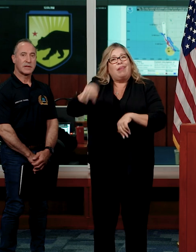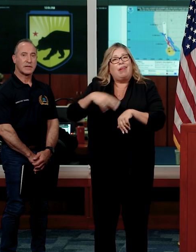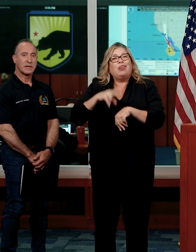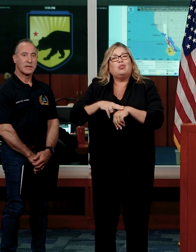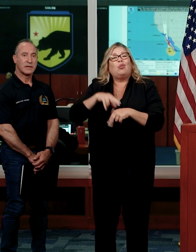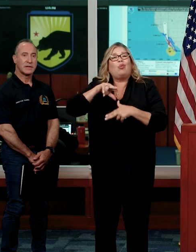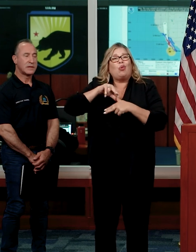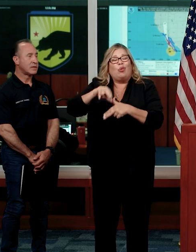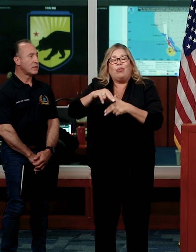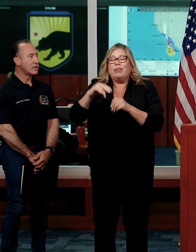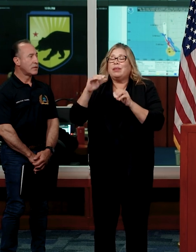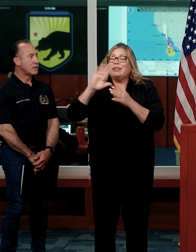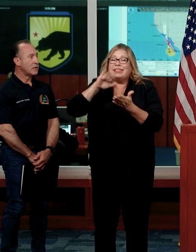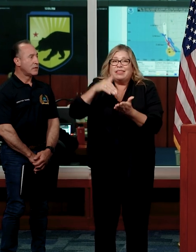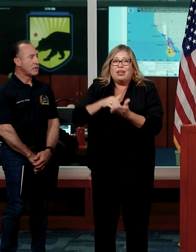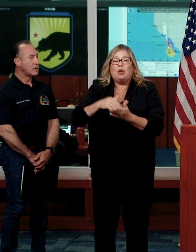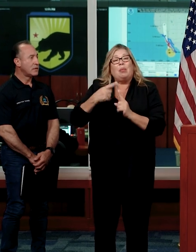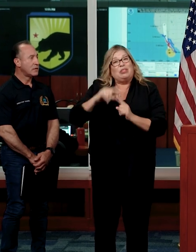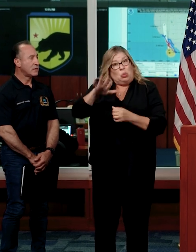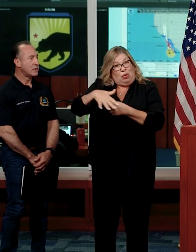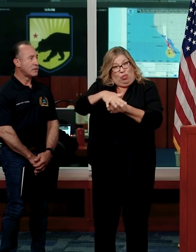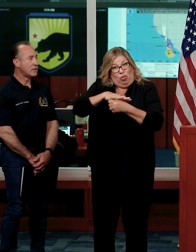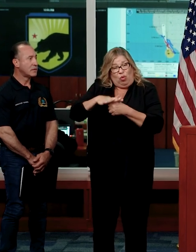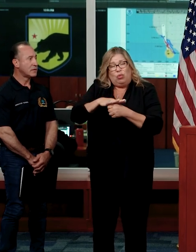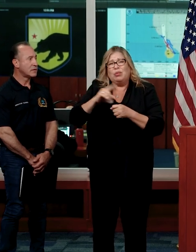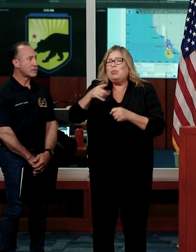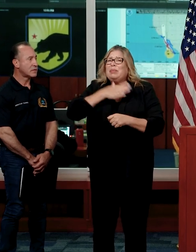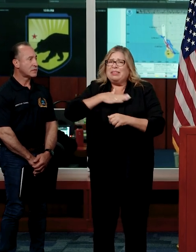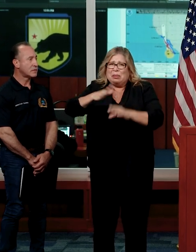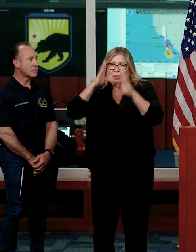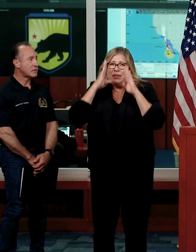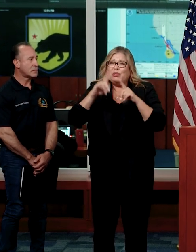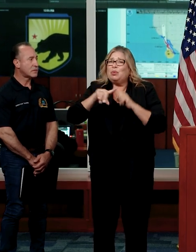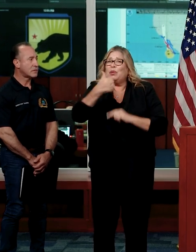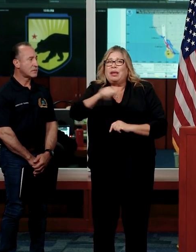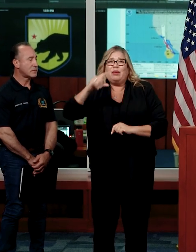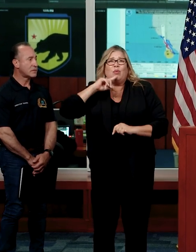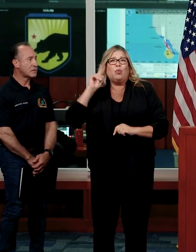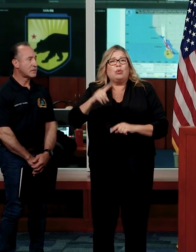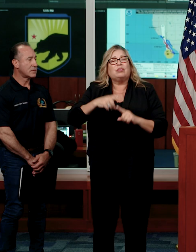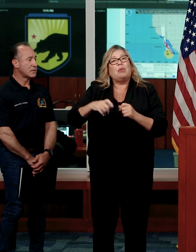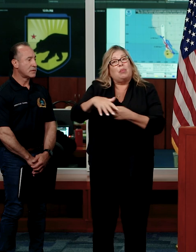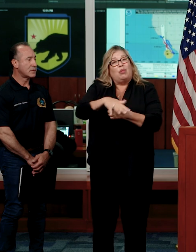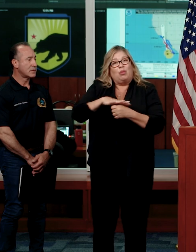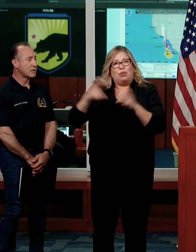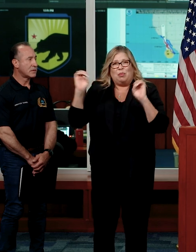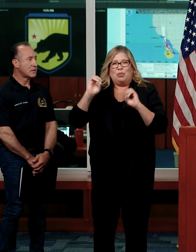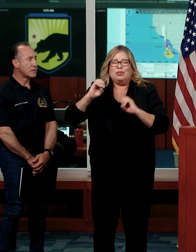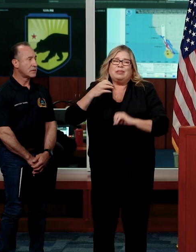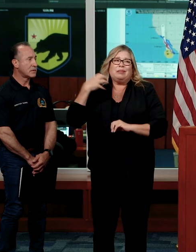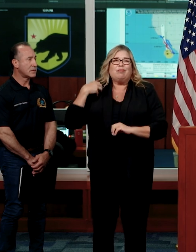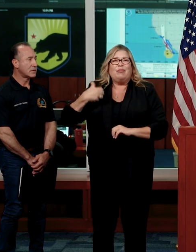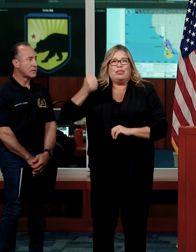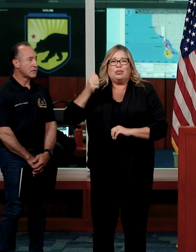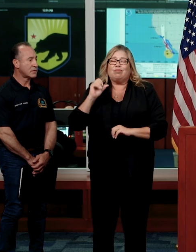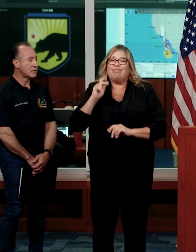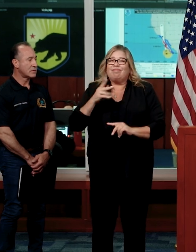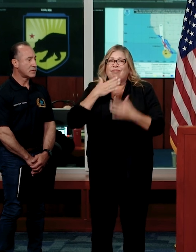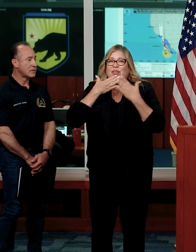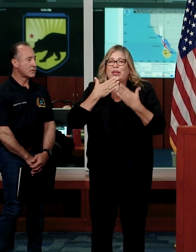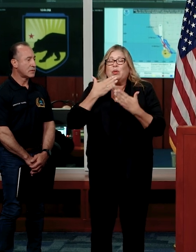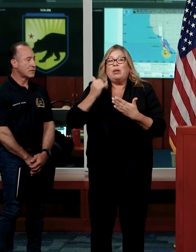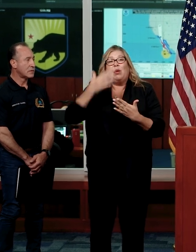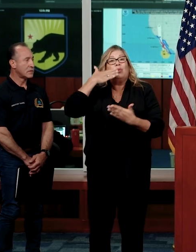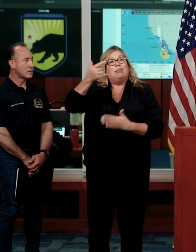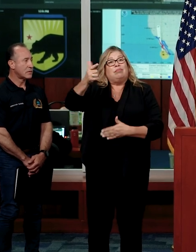Service Forecast Office, and please heed any instructions or orders from local emergency officials. Thank you. We'll now pass it